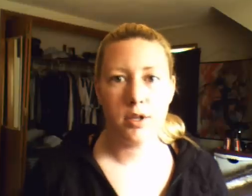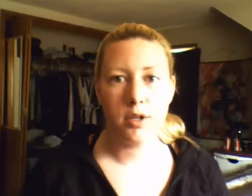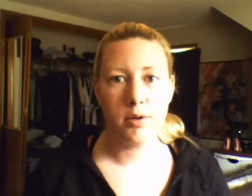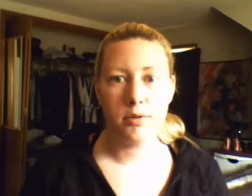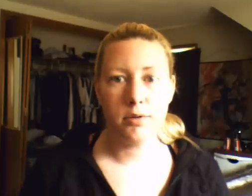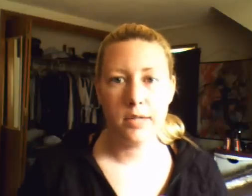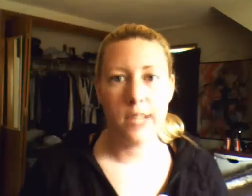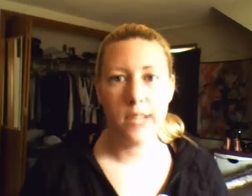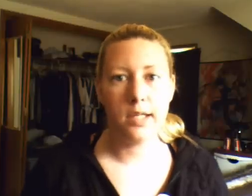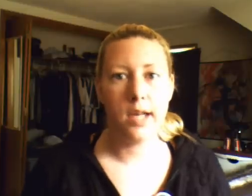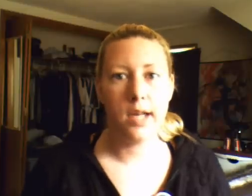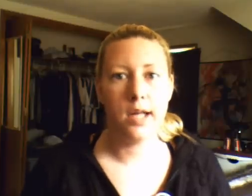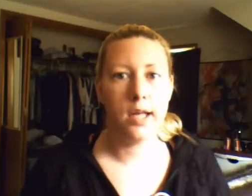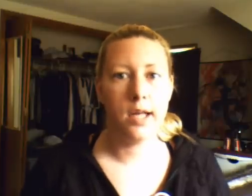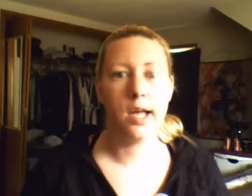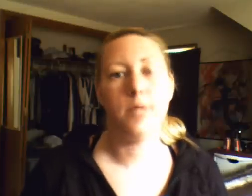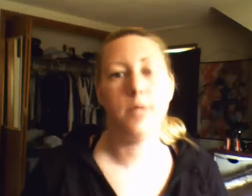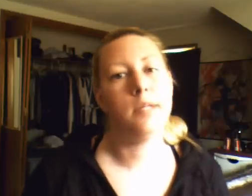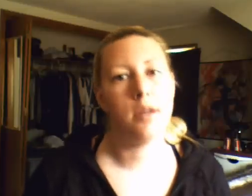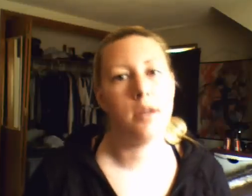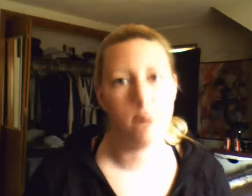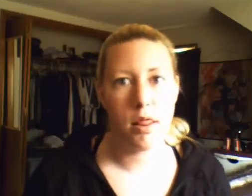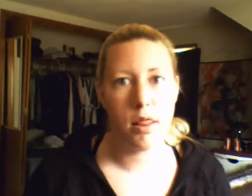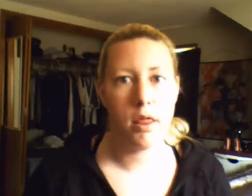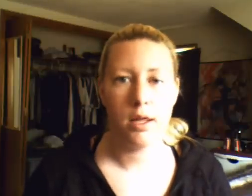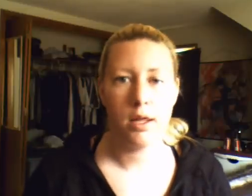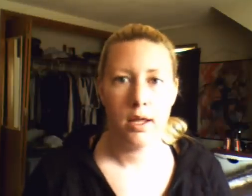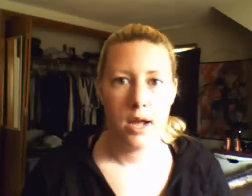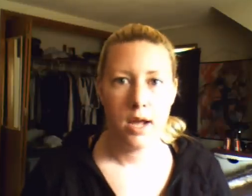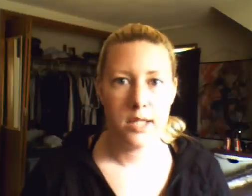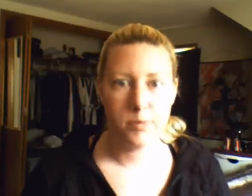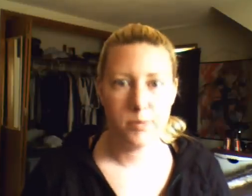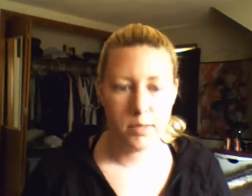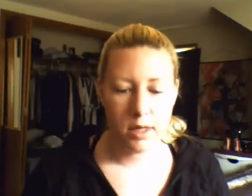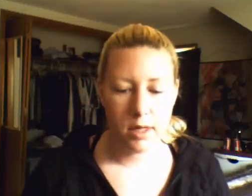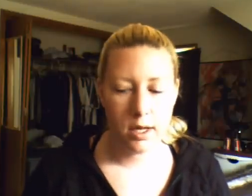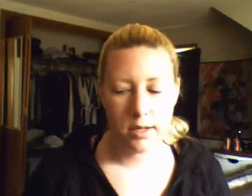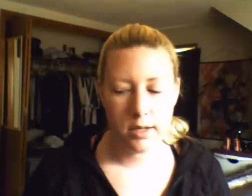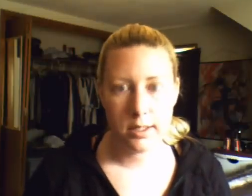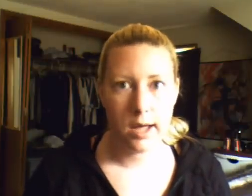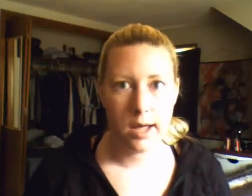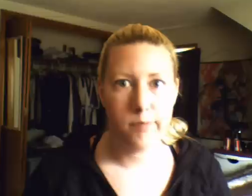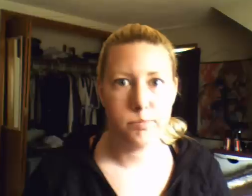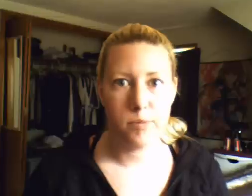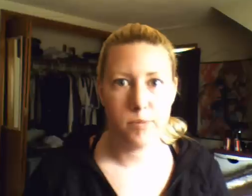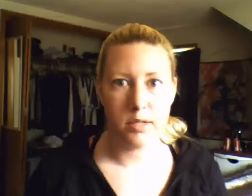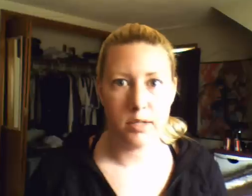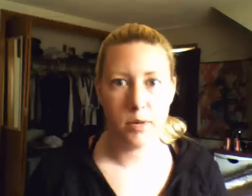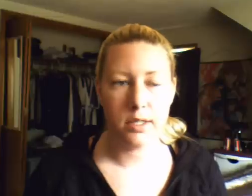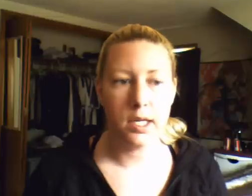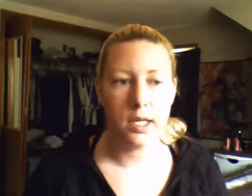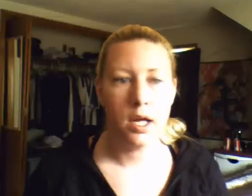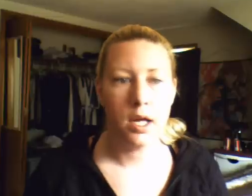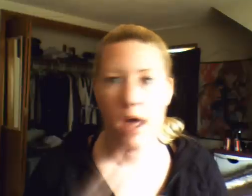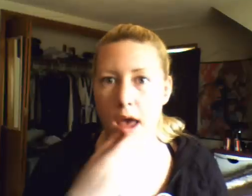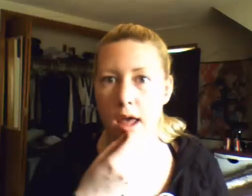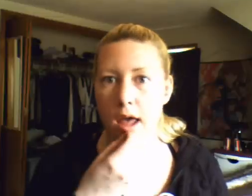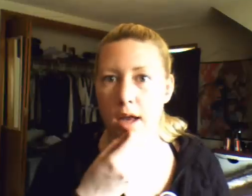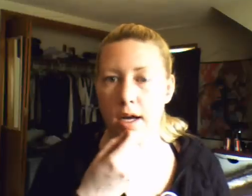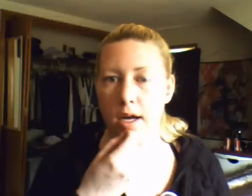so date to date it has been a month it's been a month now since I have Bell's palsy and